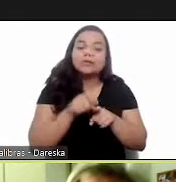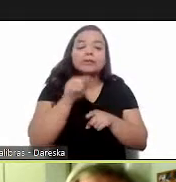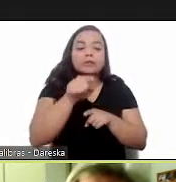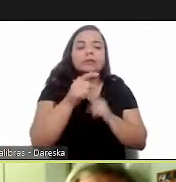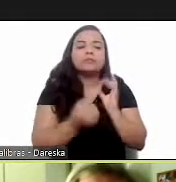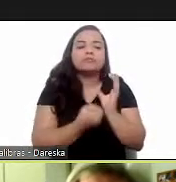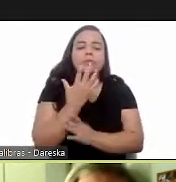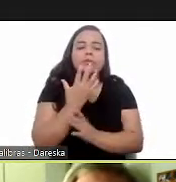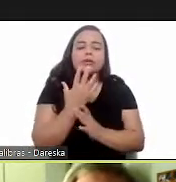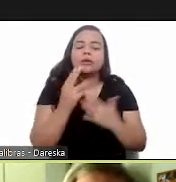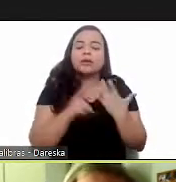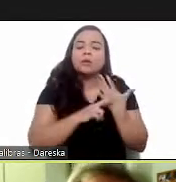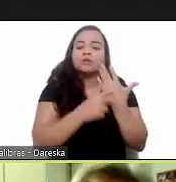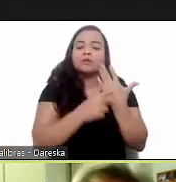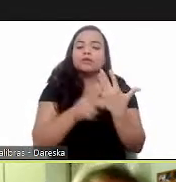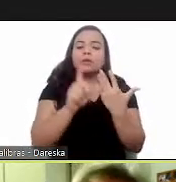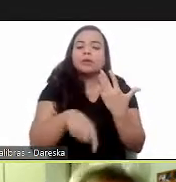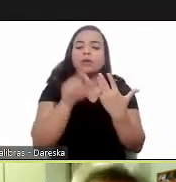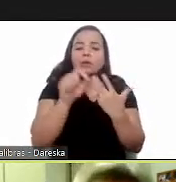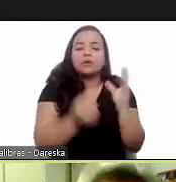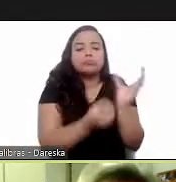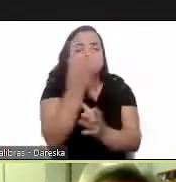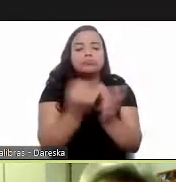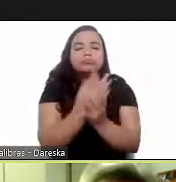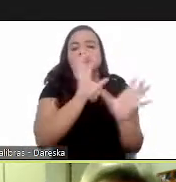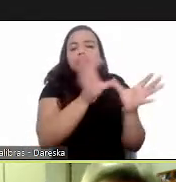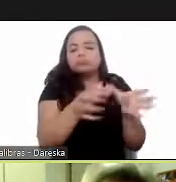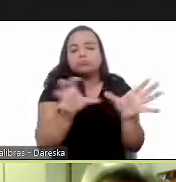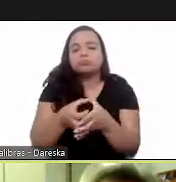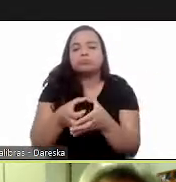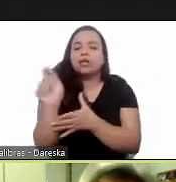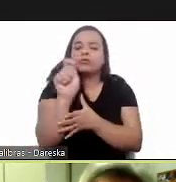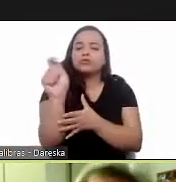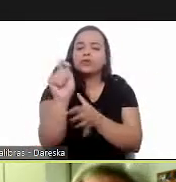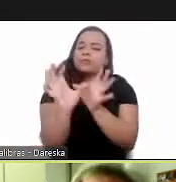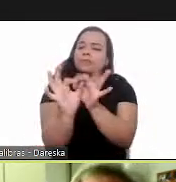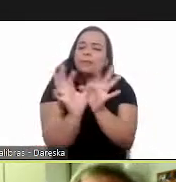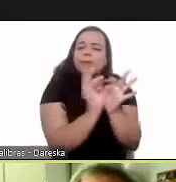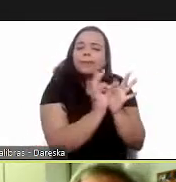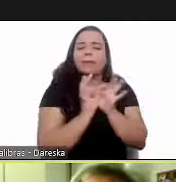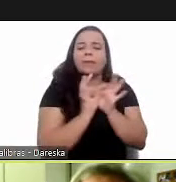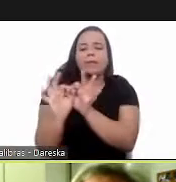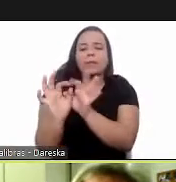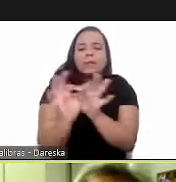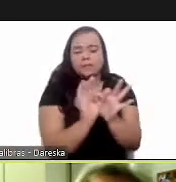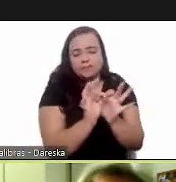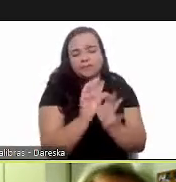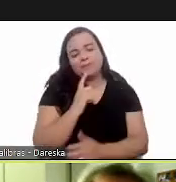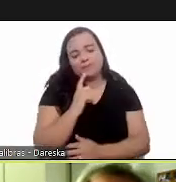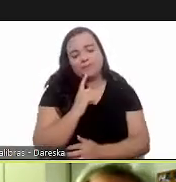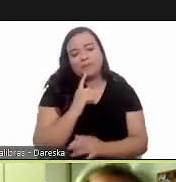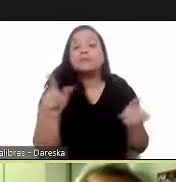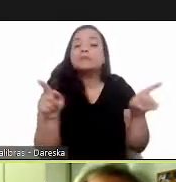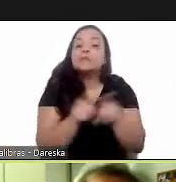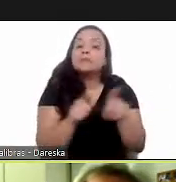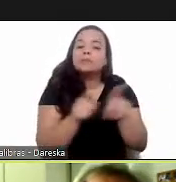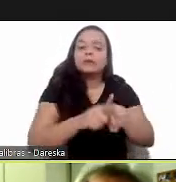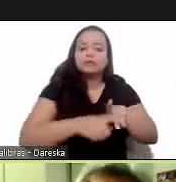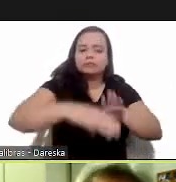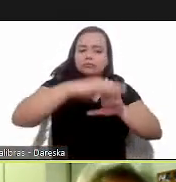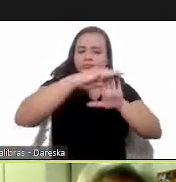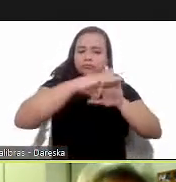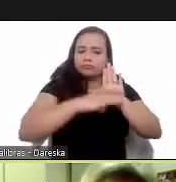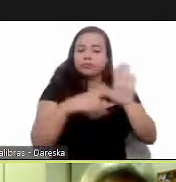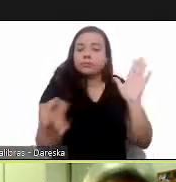the result of this is collective constructs or association movements and the